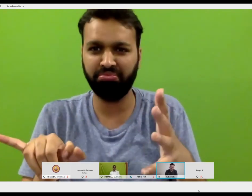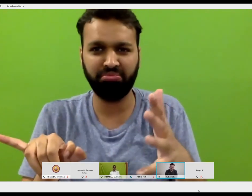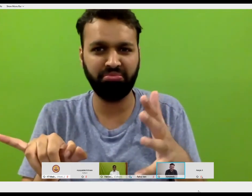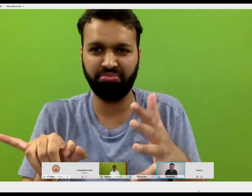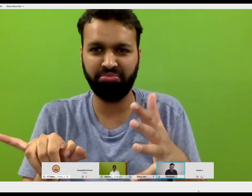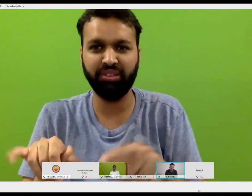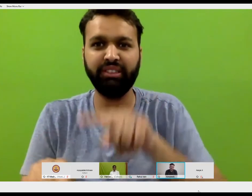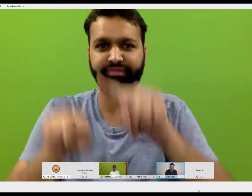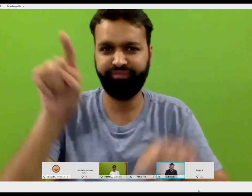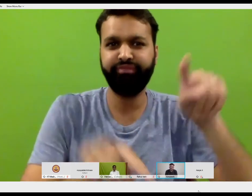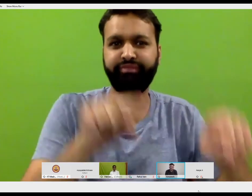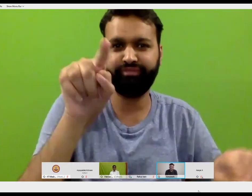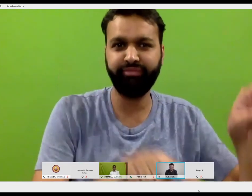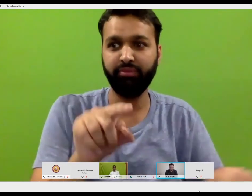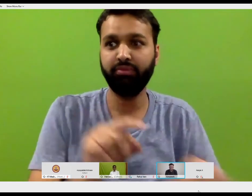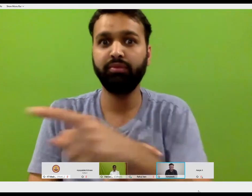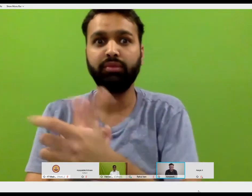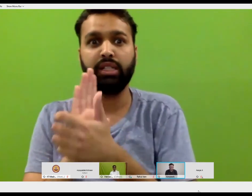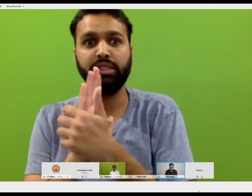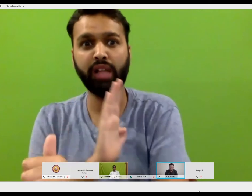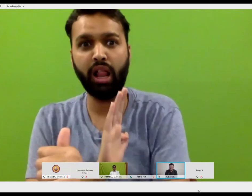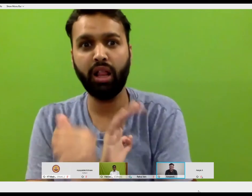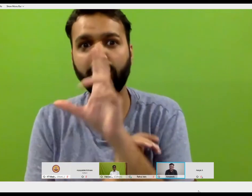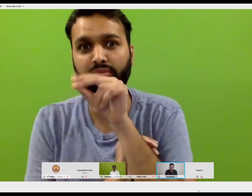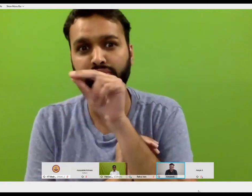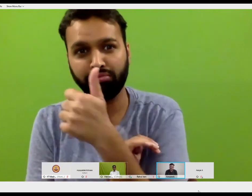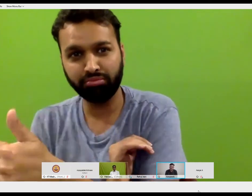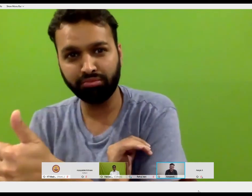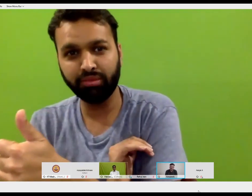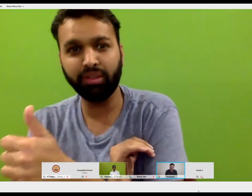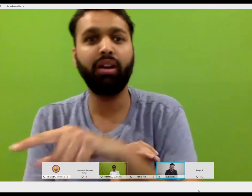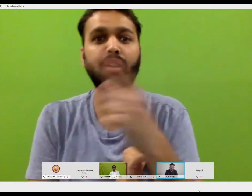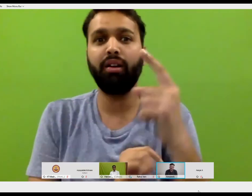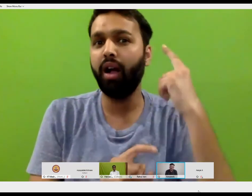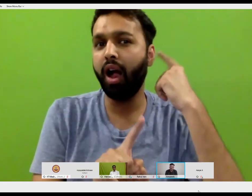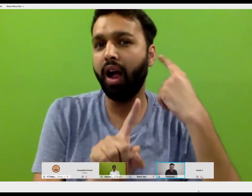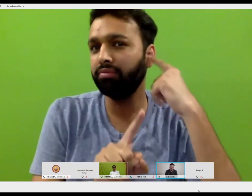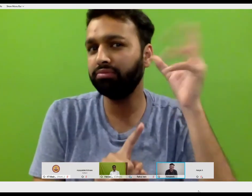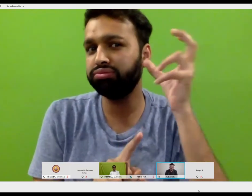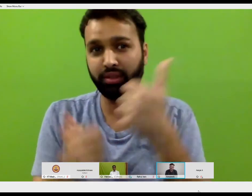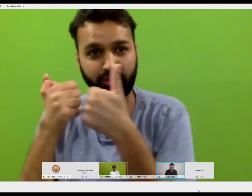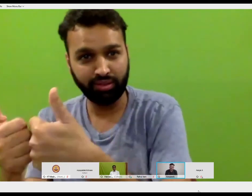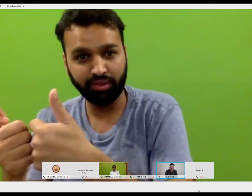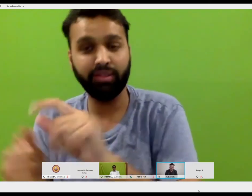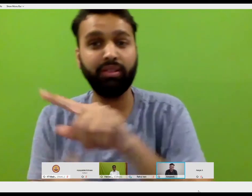So the way they learn, you know, like, it's very different. Some of them may have a better capacity to learn,